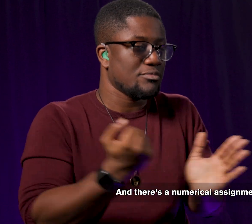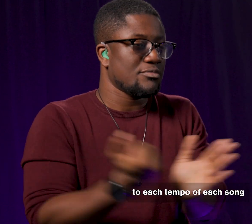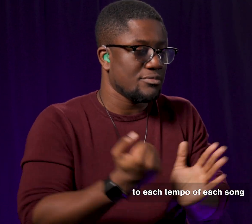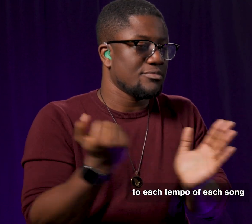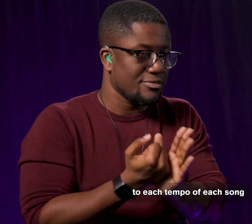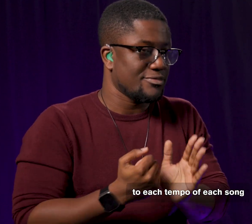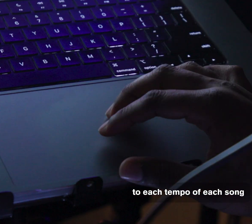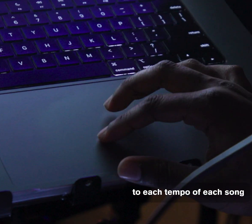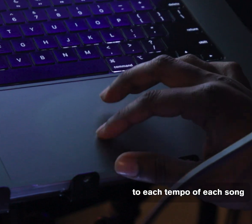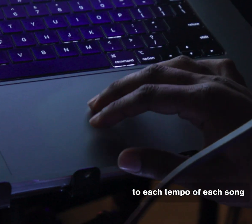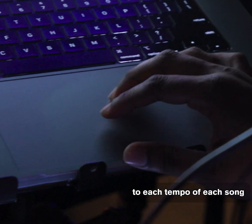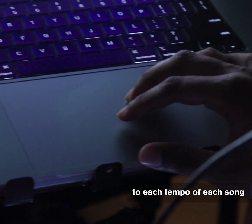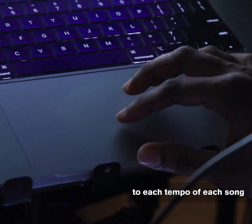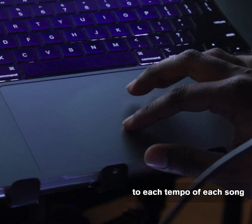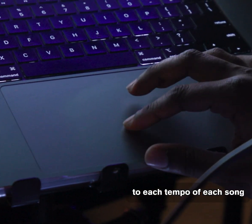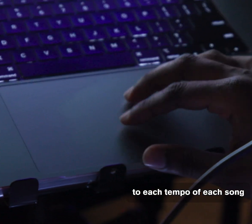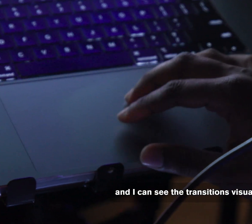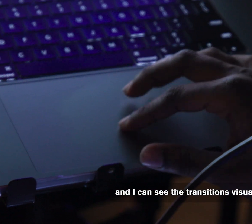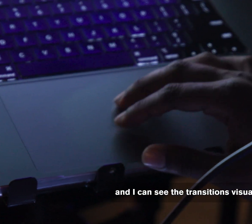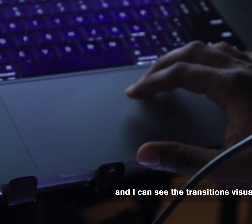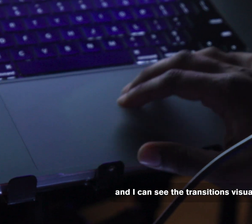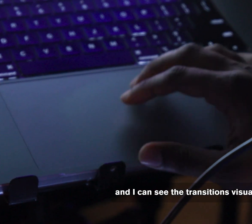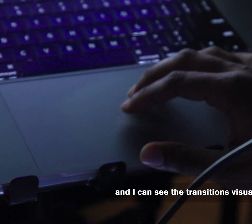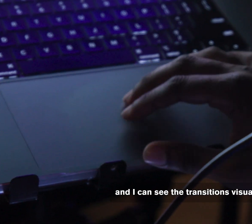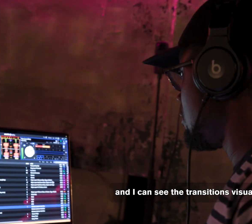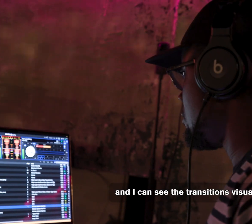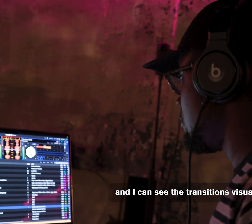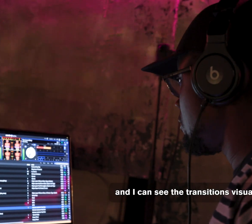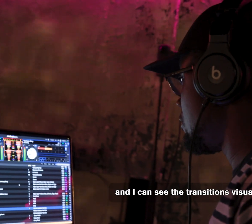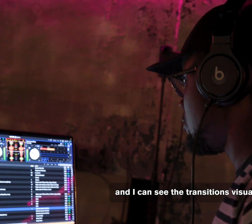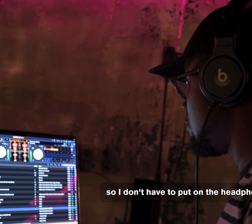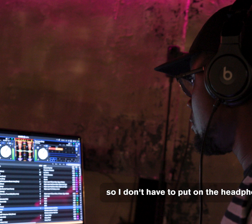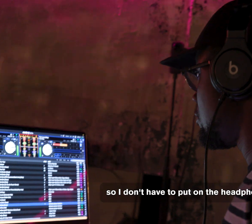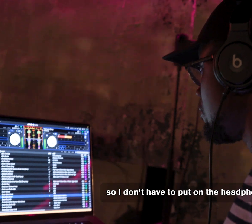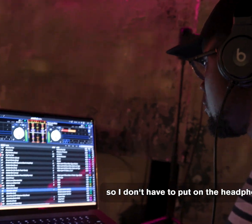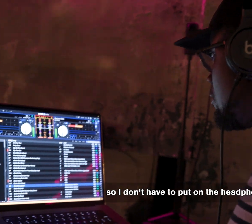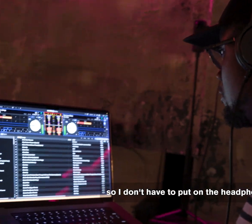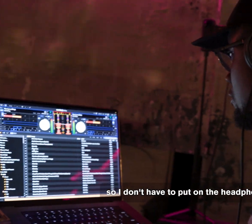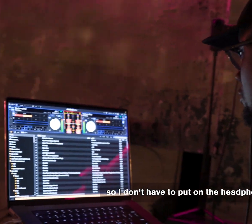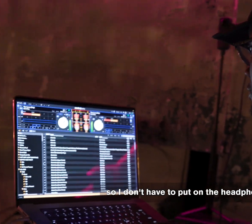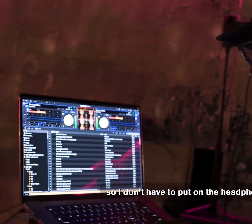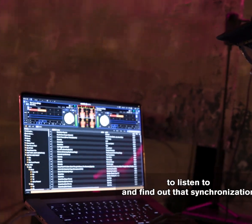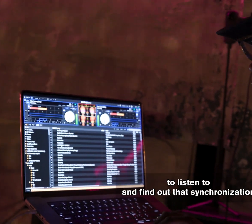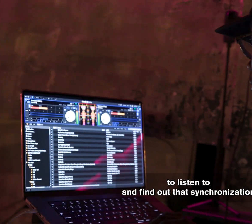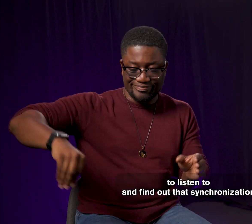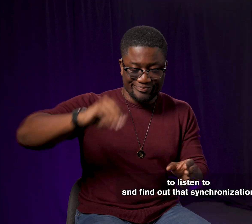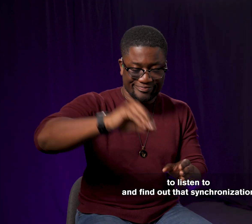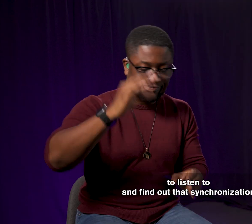to each tempo of each song, and I can see the transitions visually, so I don't have to put on the headphones to listen to and find